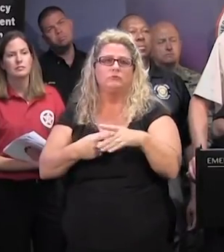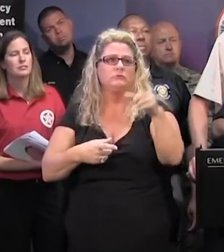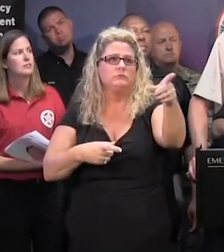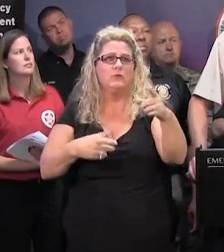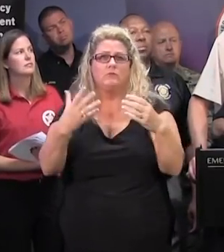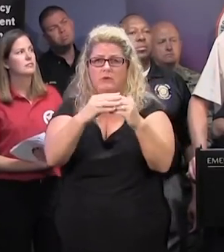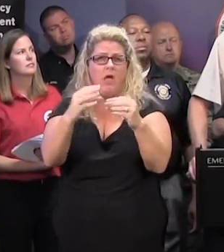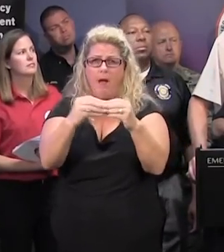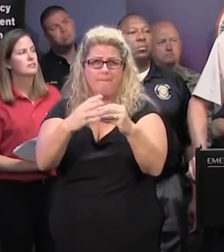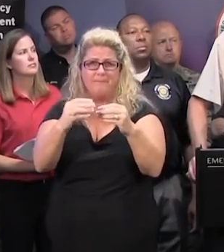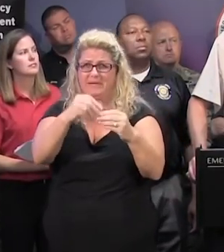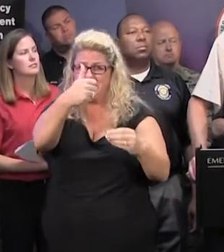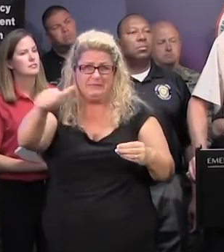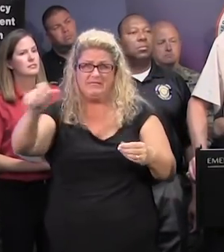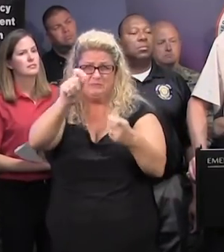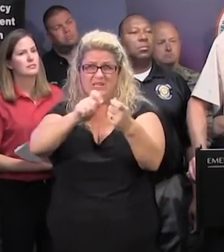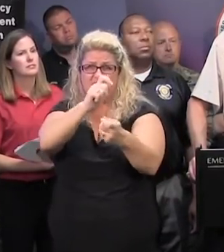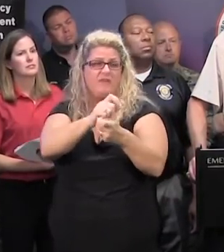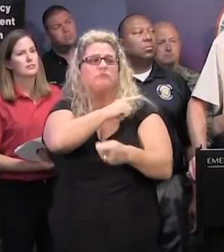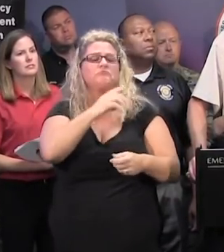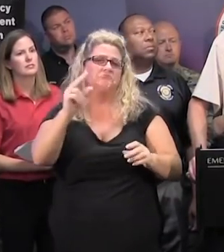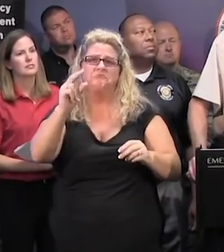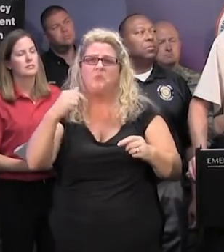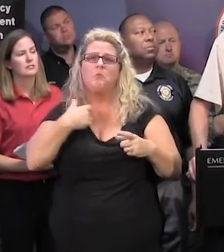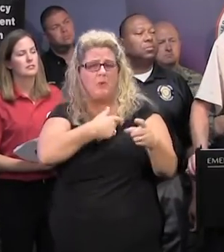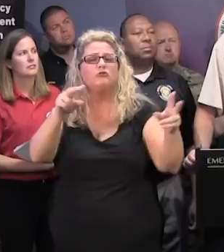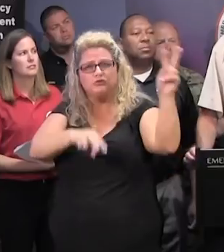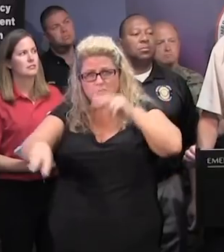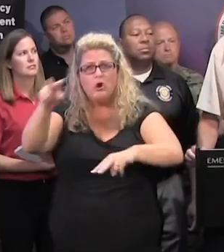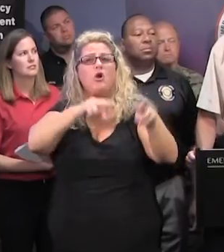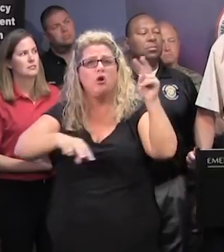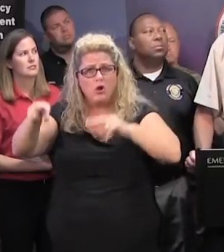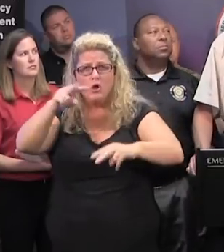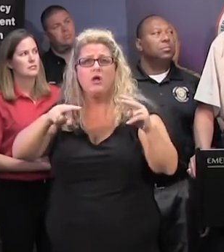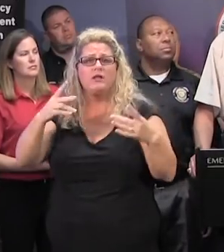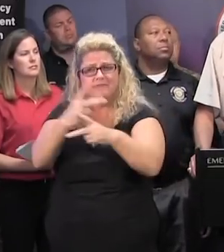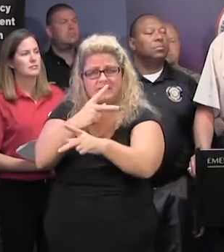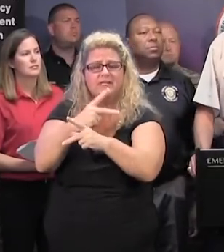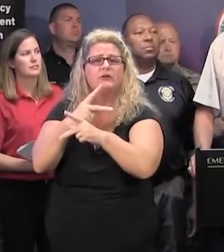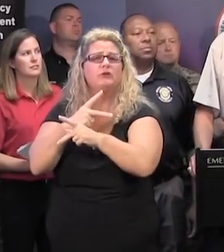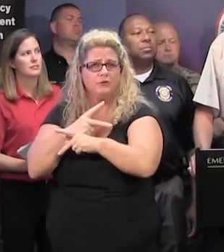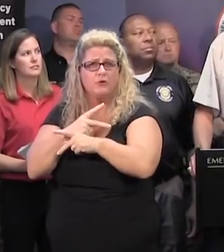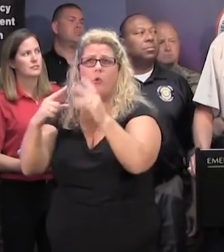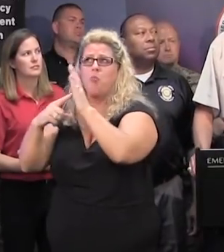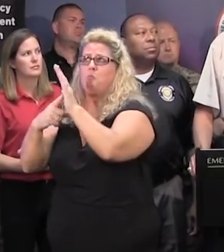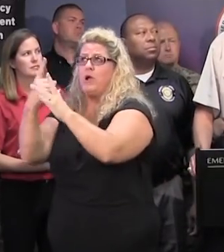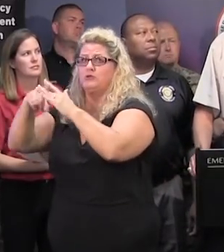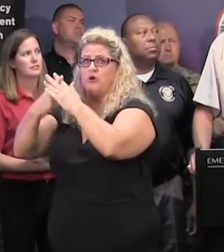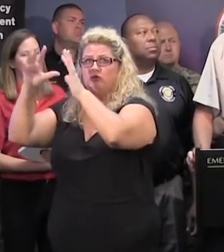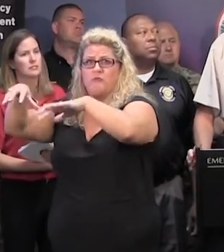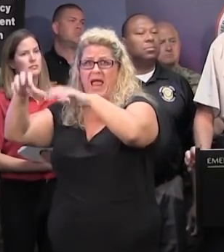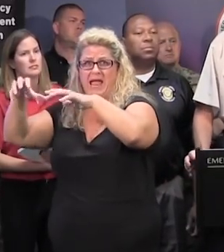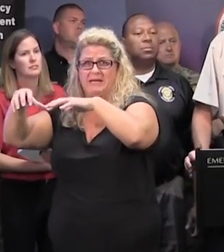areas will expect? we are prepared. We're looking. We're modeling. But at the end of the day, when it starts raining, not much is going